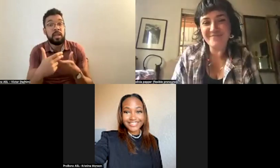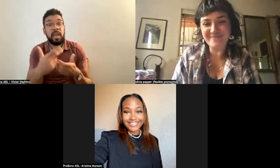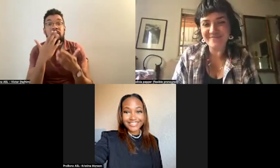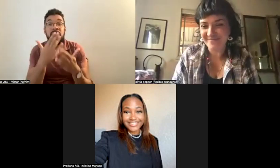joining us.